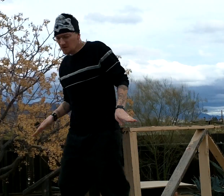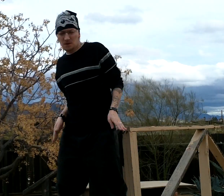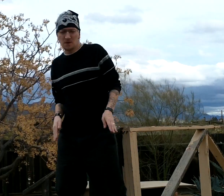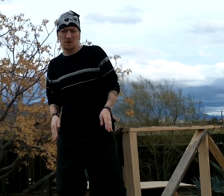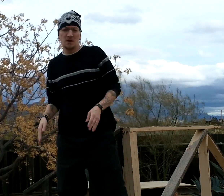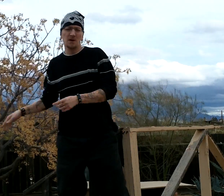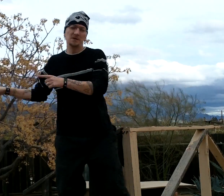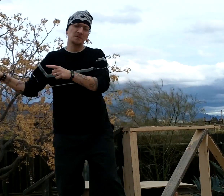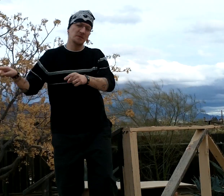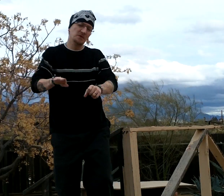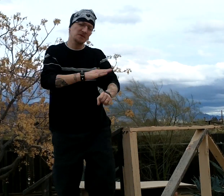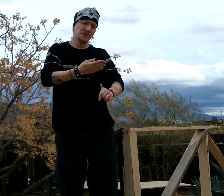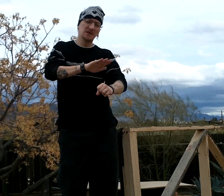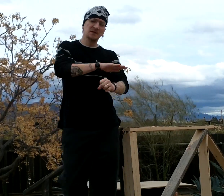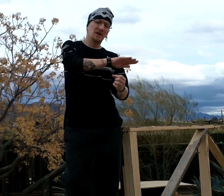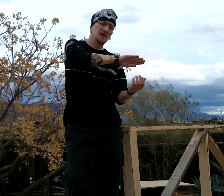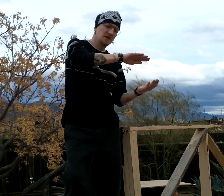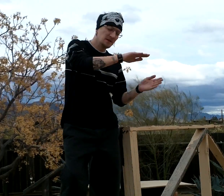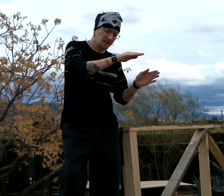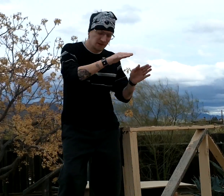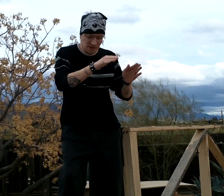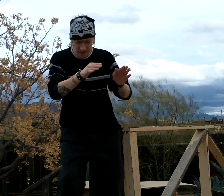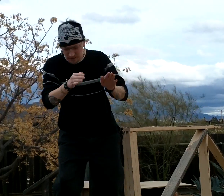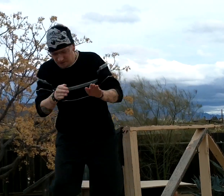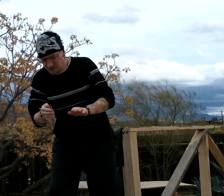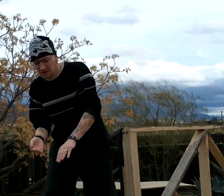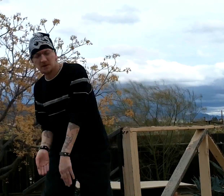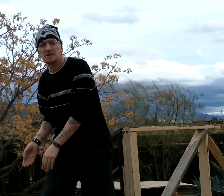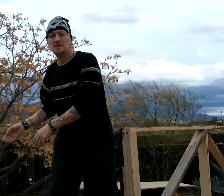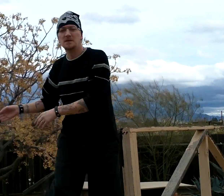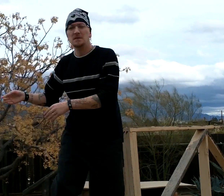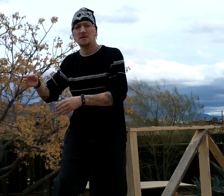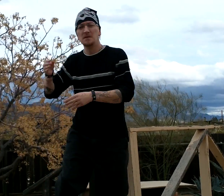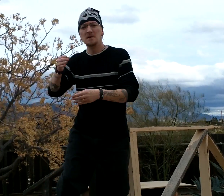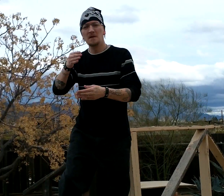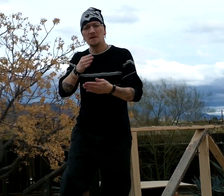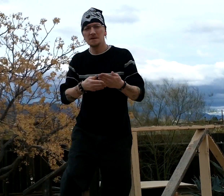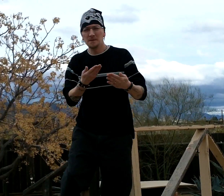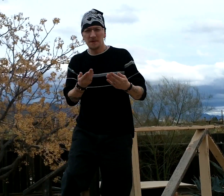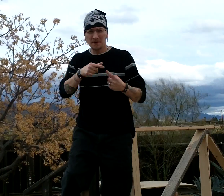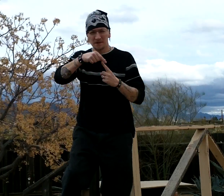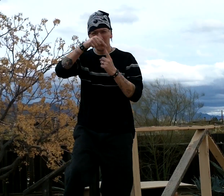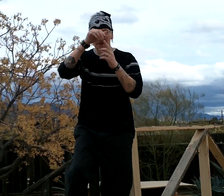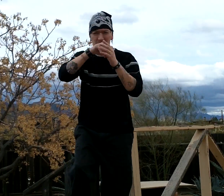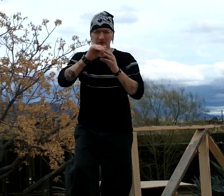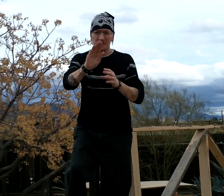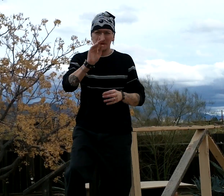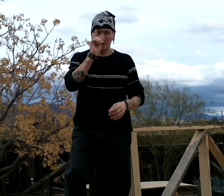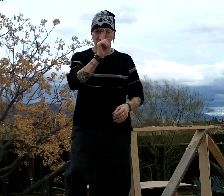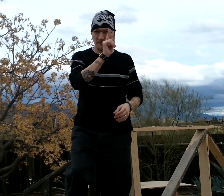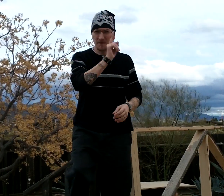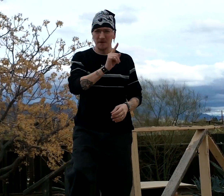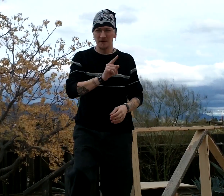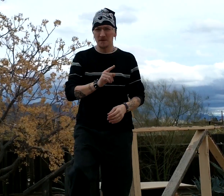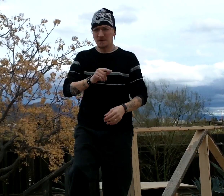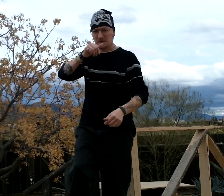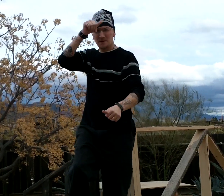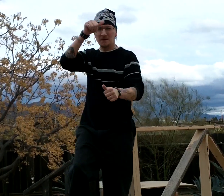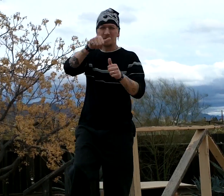As the music dies, something in your eyes Calls to mind